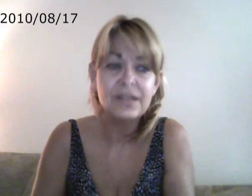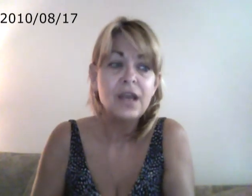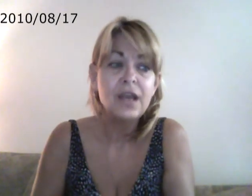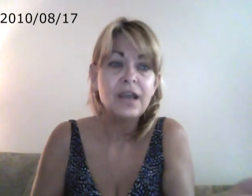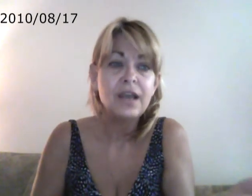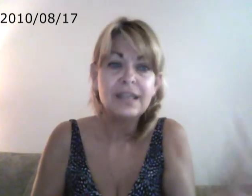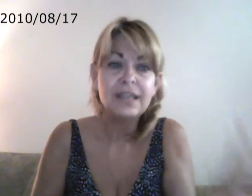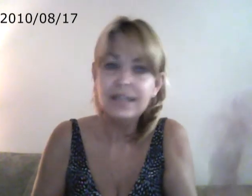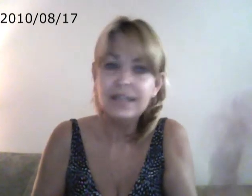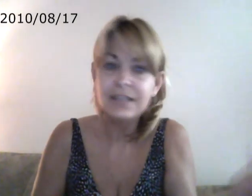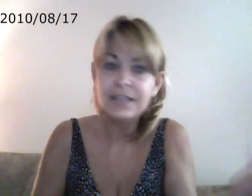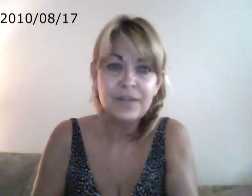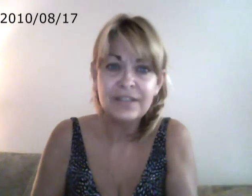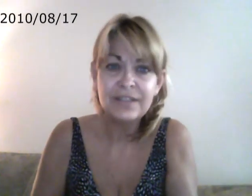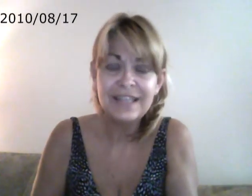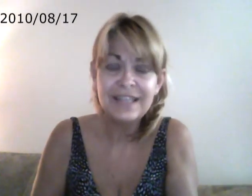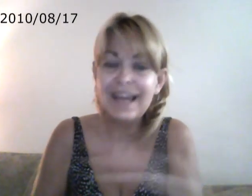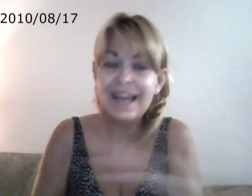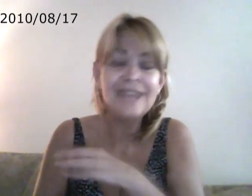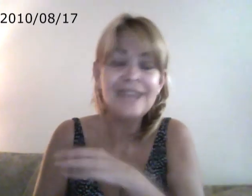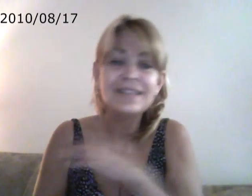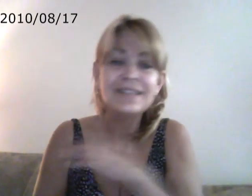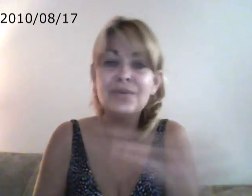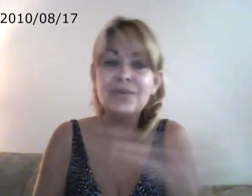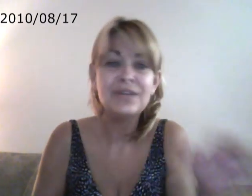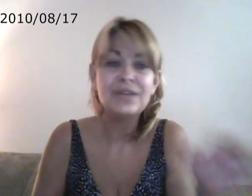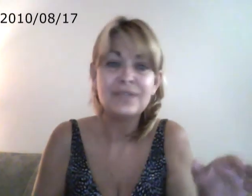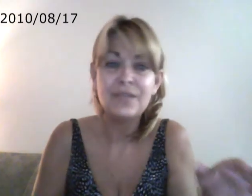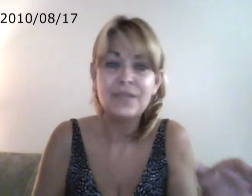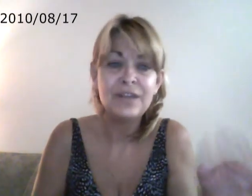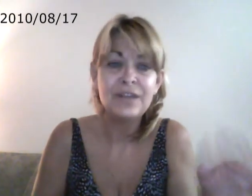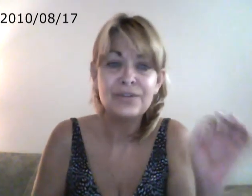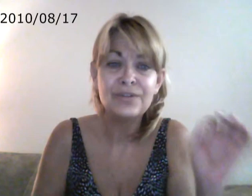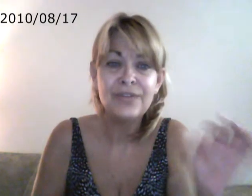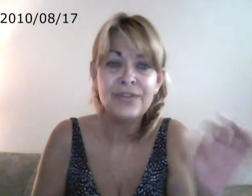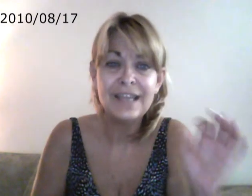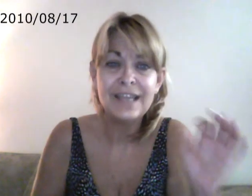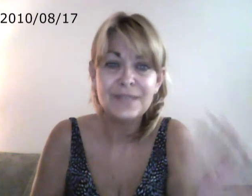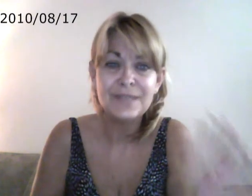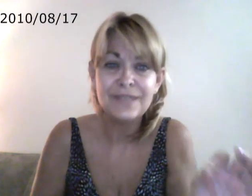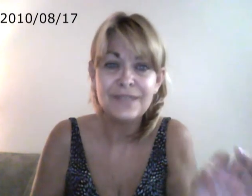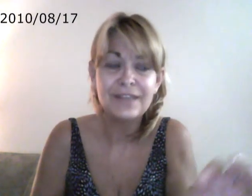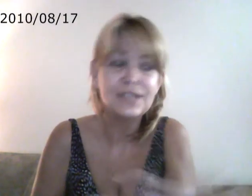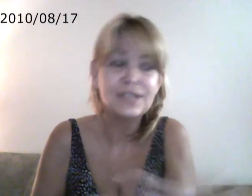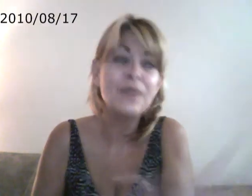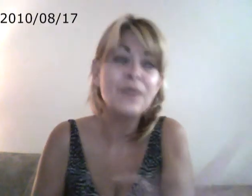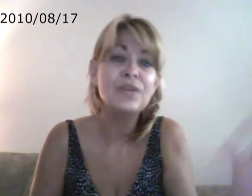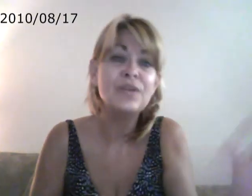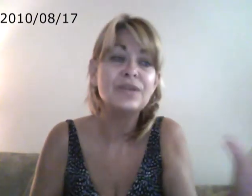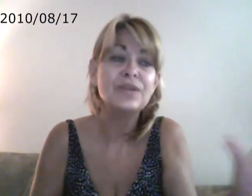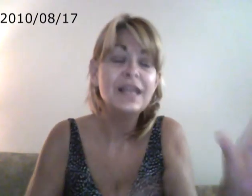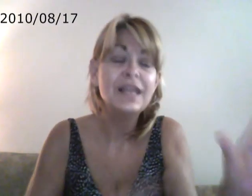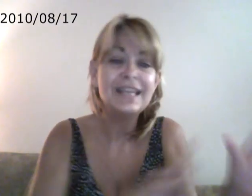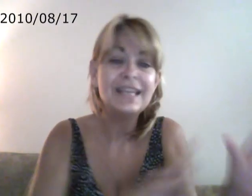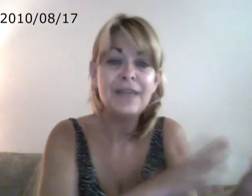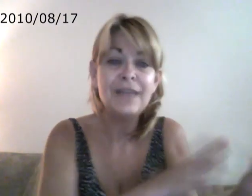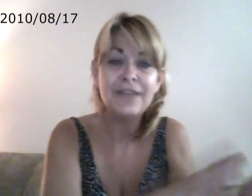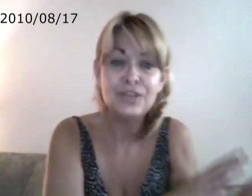he's a specialist in that. I have zero interest in wanting to learn that specifically. So I'm going to let him have his